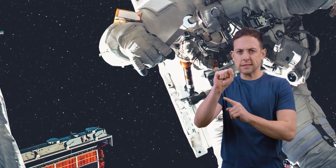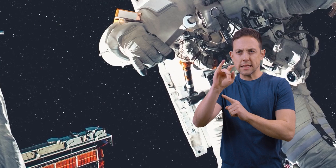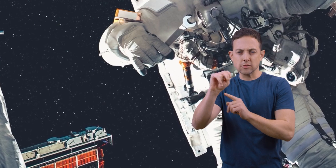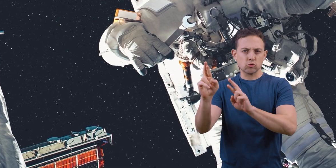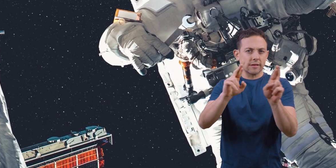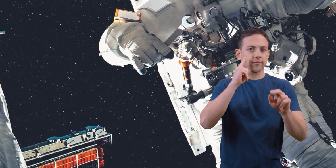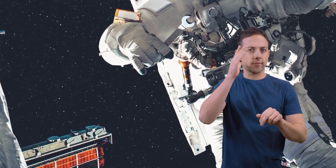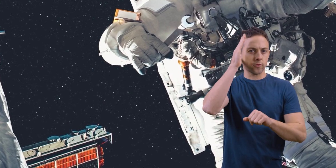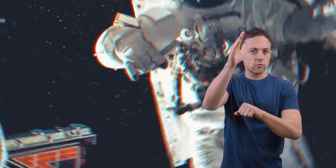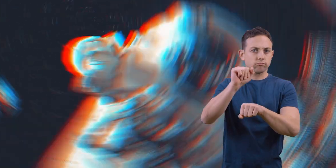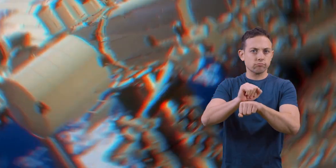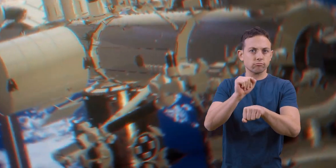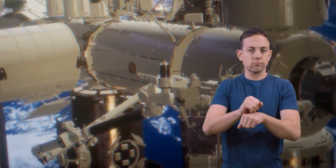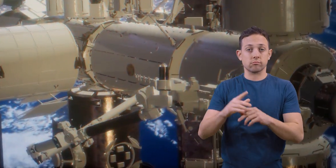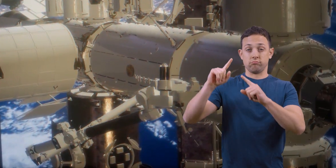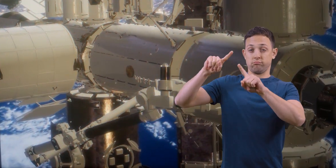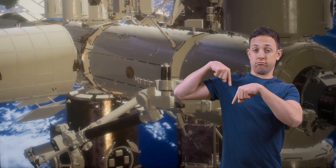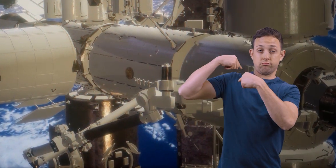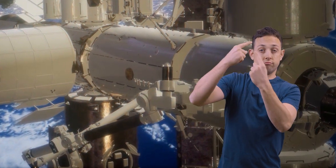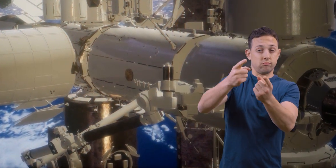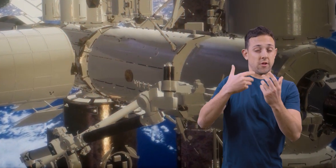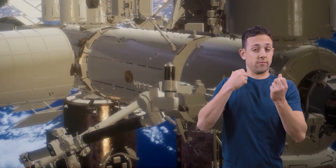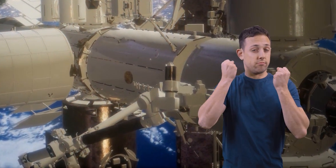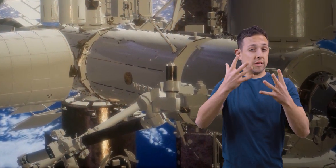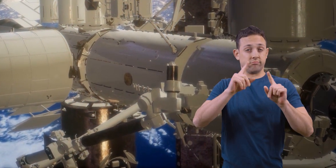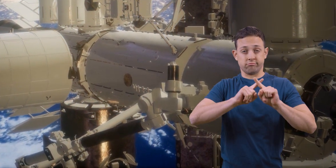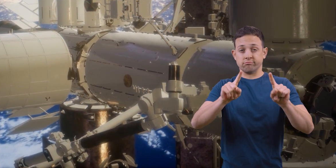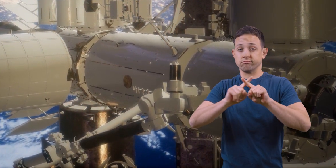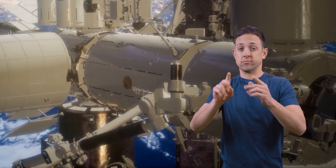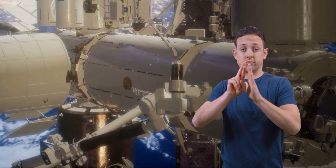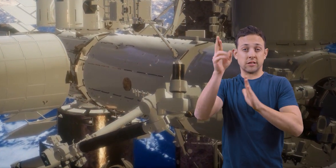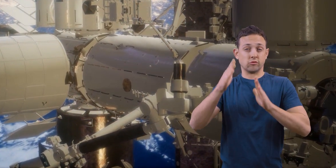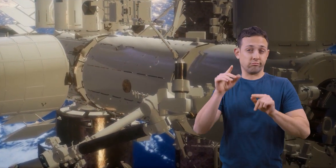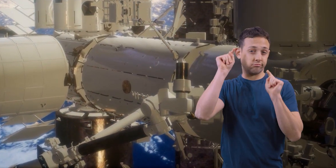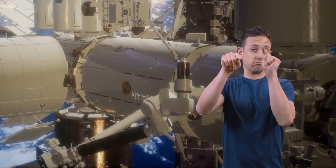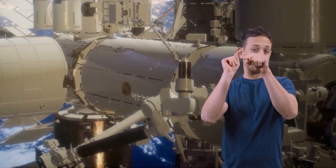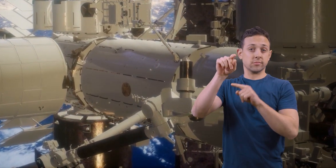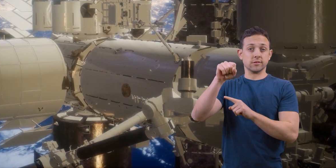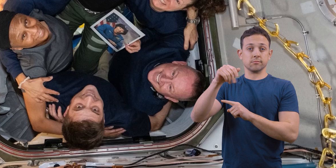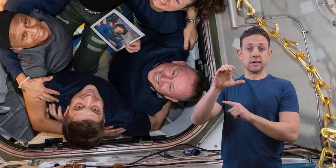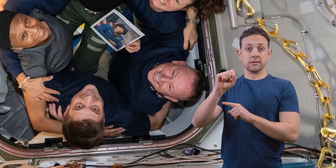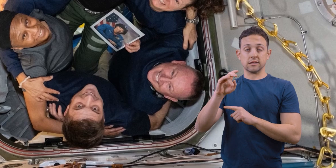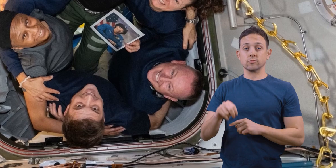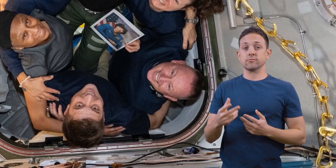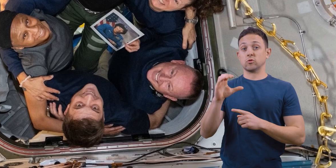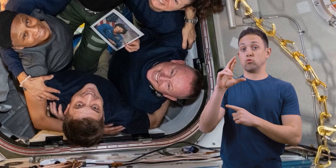for future crews. Since then, there have been many expeditions to the space station. Crews of six people